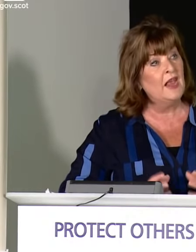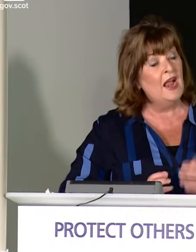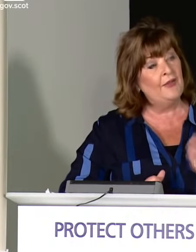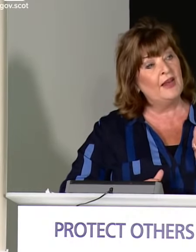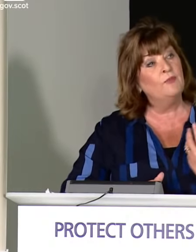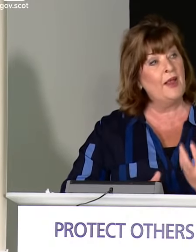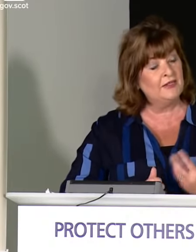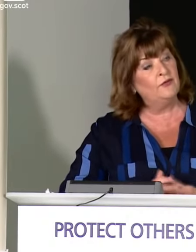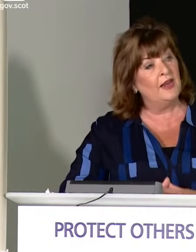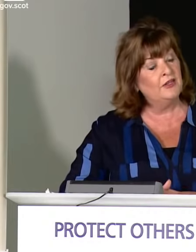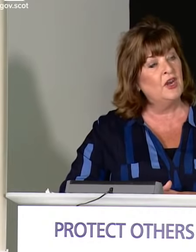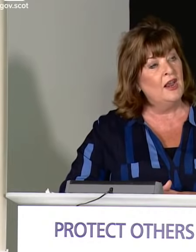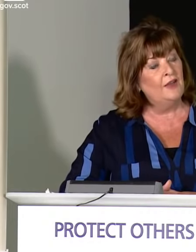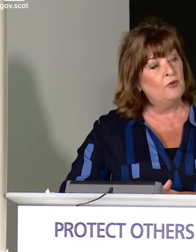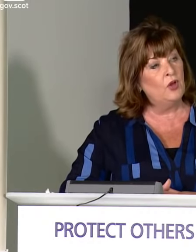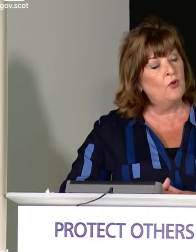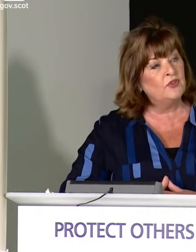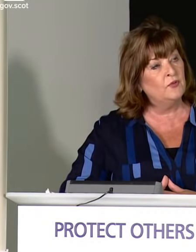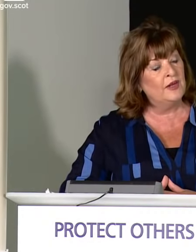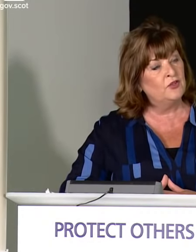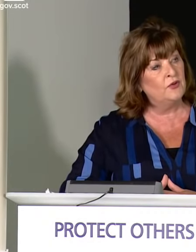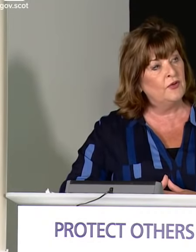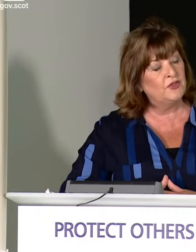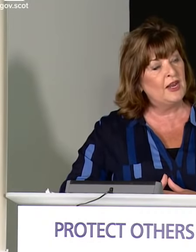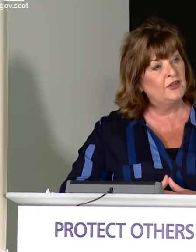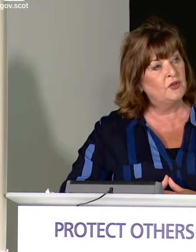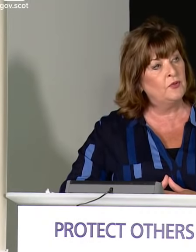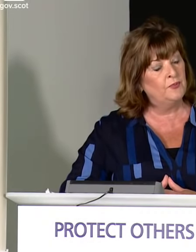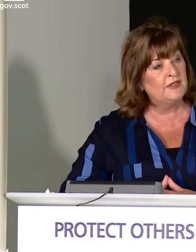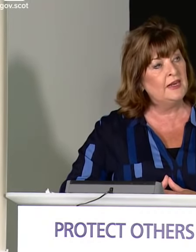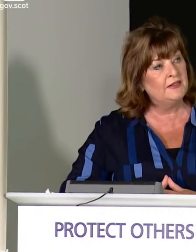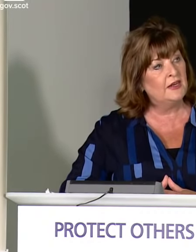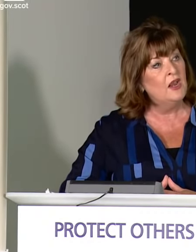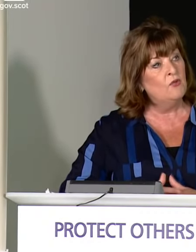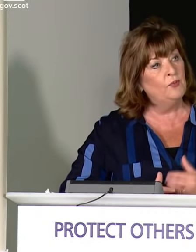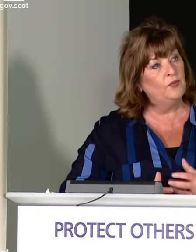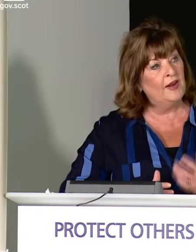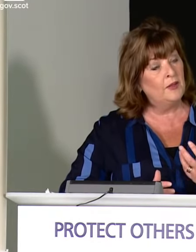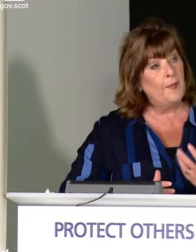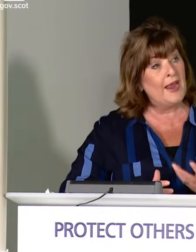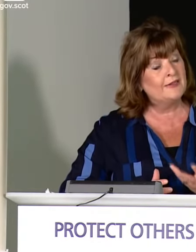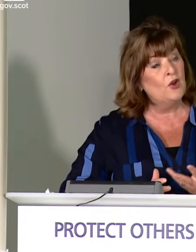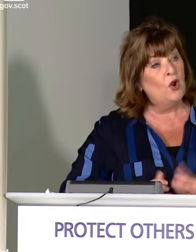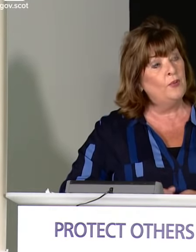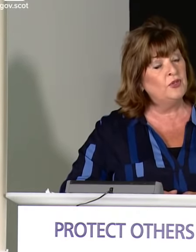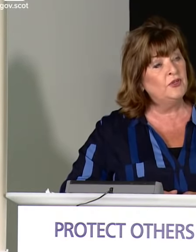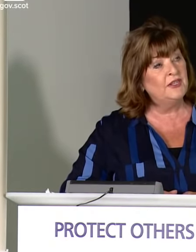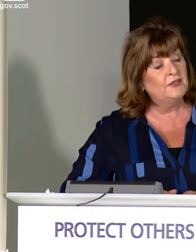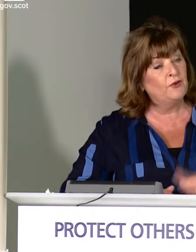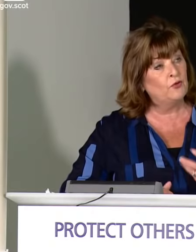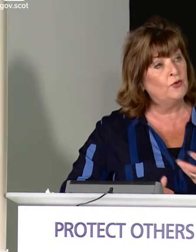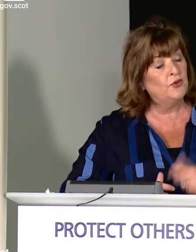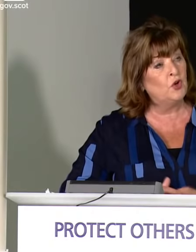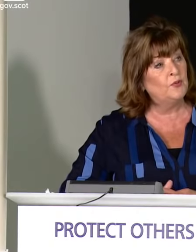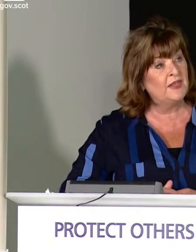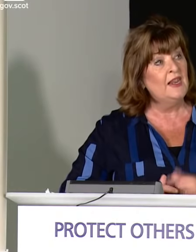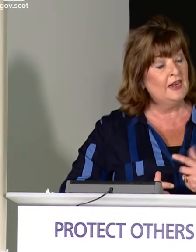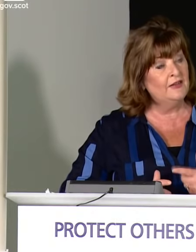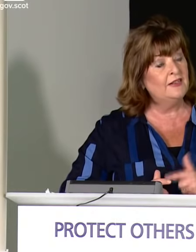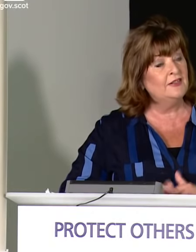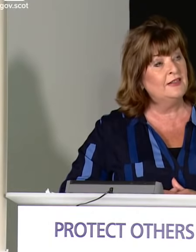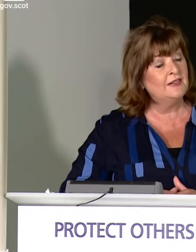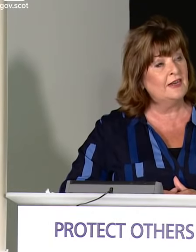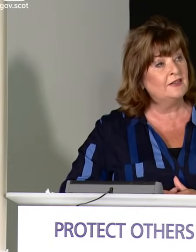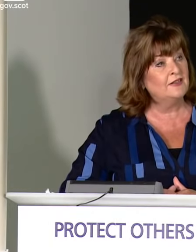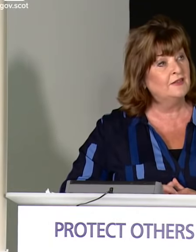companies. And that competitive edge, I think, will also make sure that the challenge that we're presenting will provide the best opportunities for growth and jobs